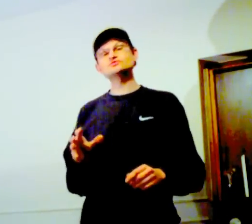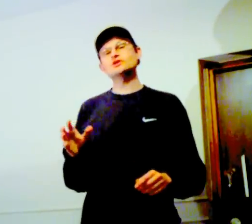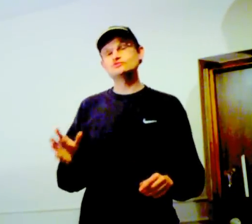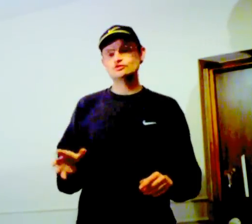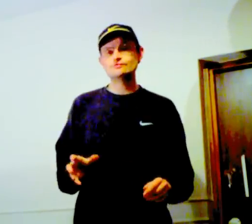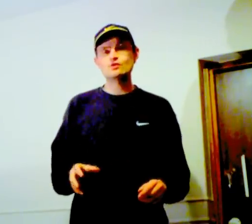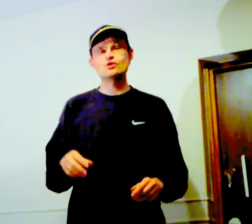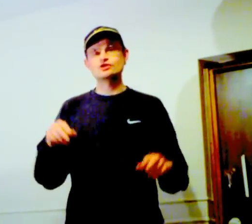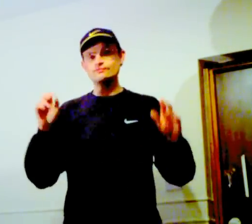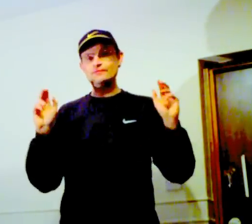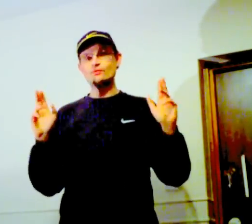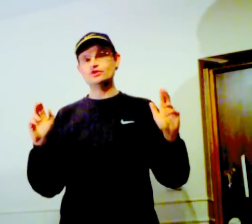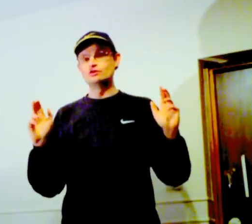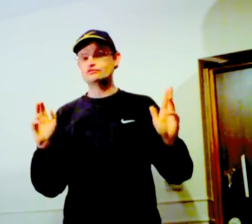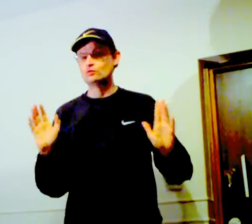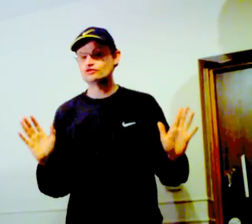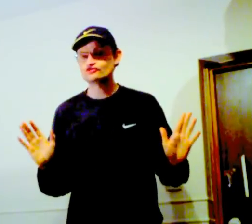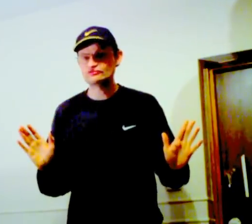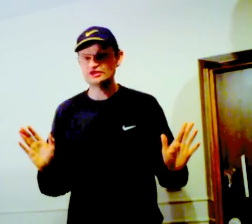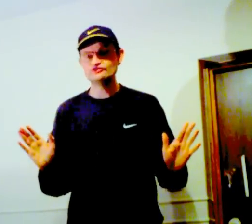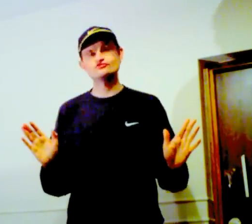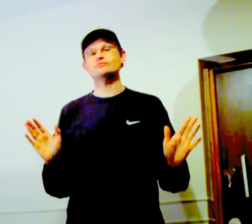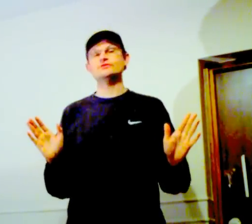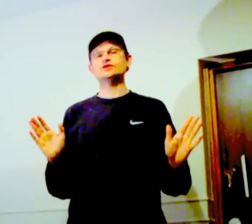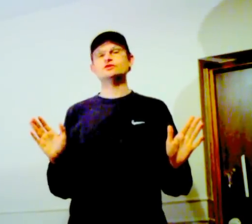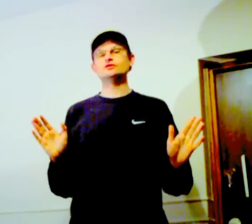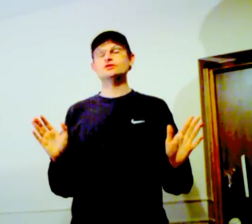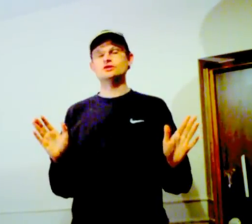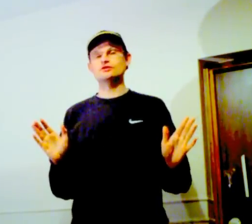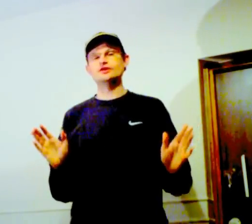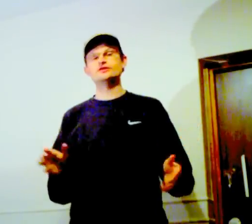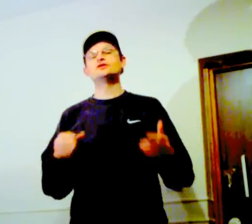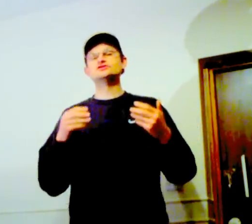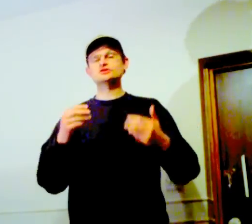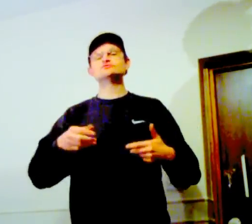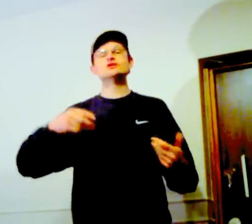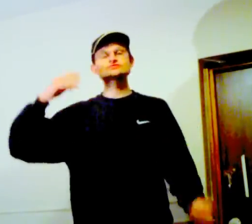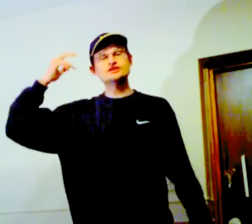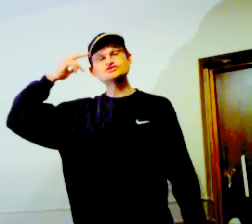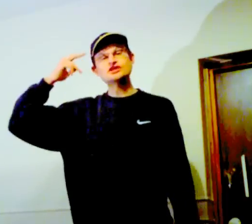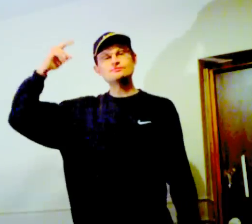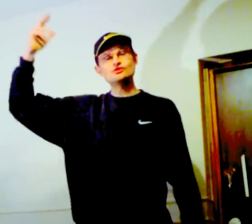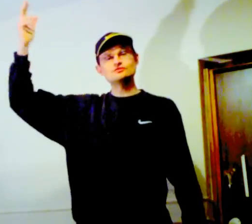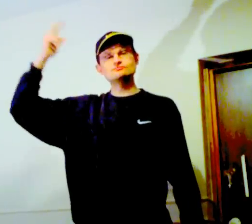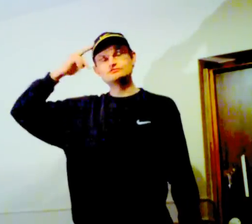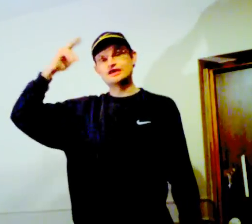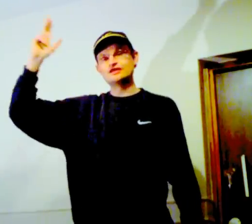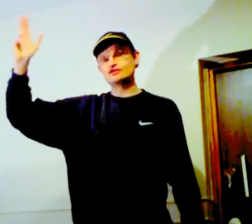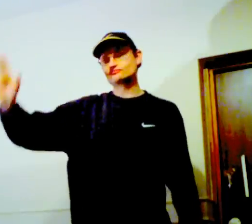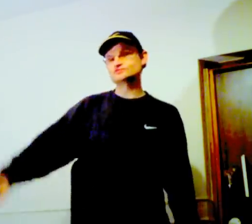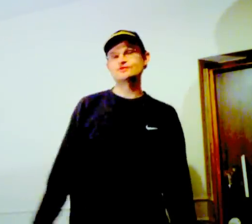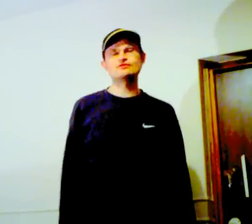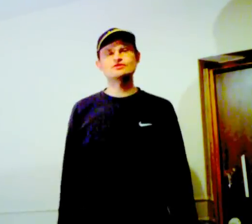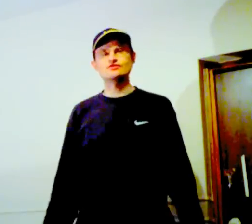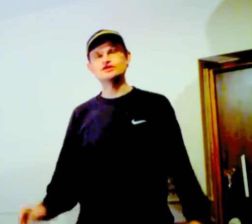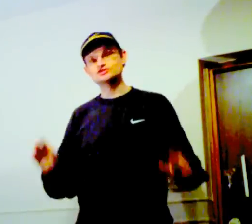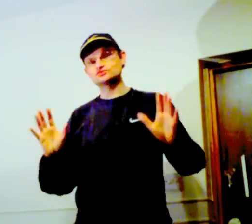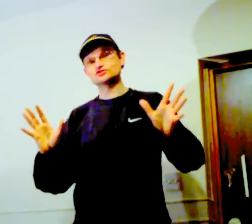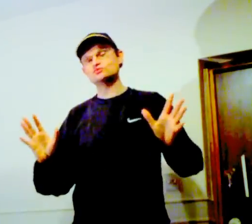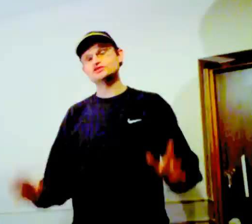when I'm doing my work and people, you know, they want a reading from me, alright. Sometimes, let's say I'm not getting it from spirit, alright. Just once